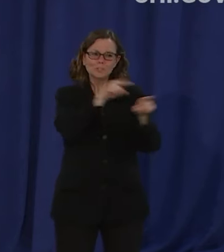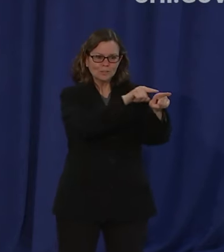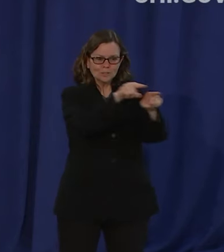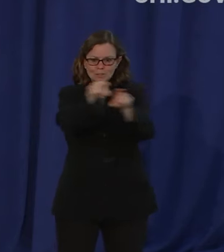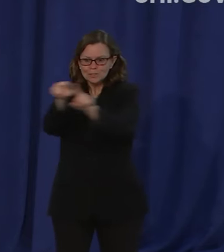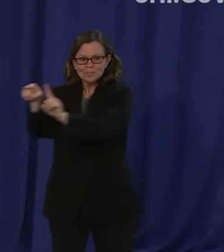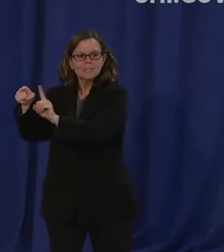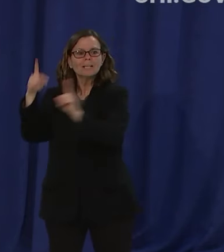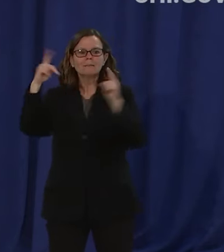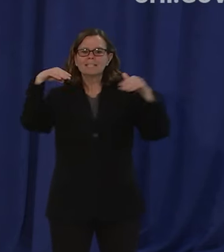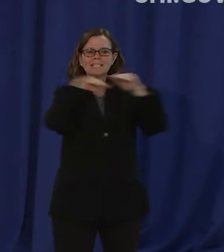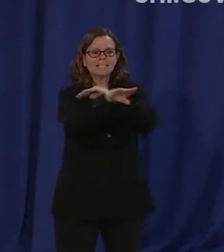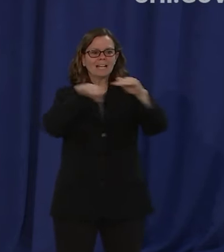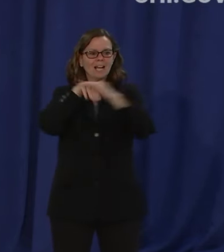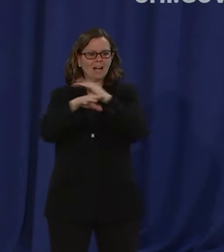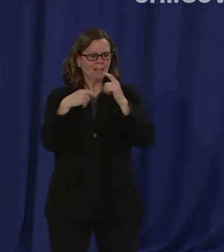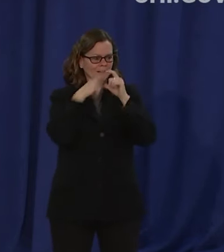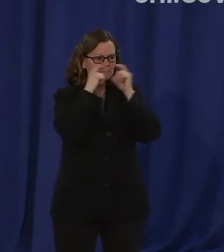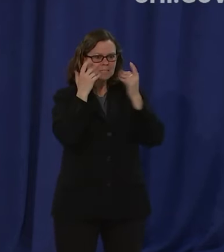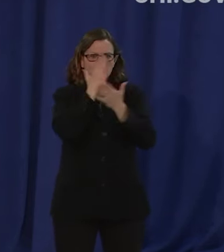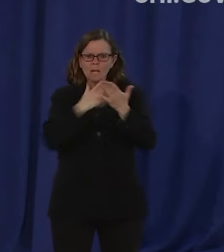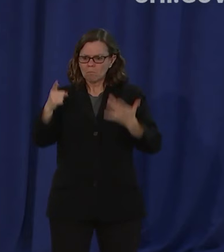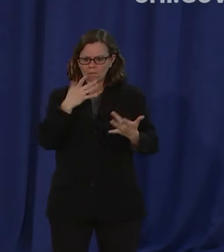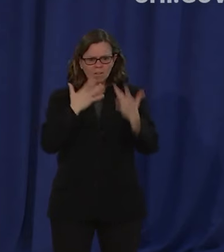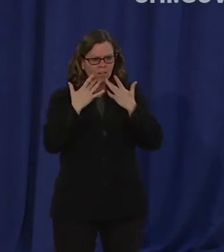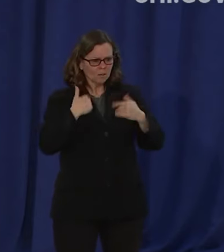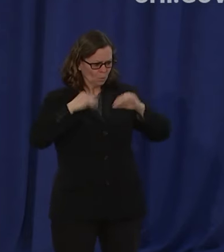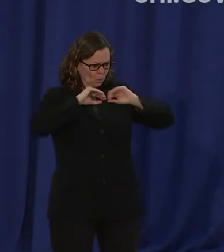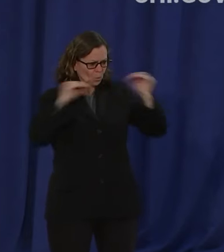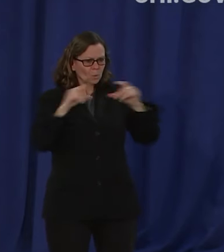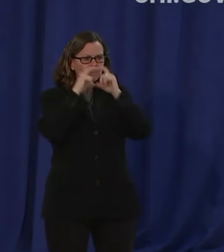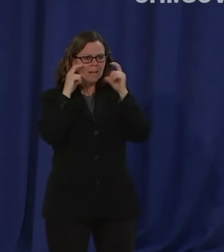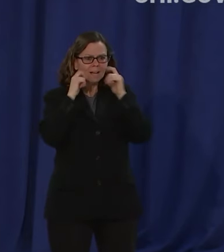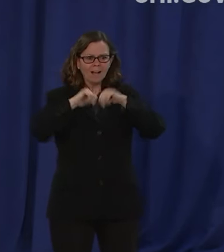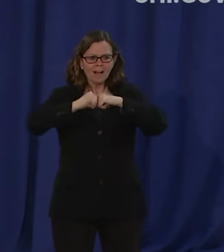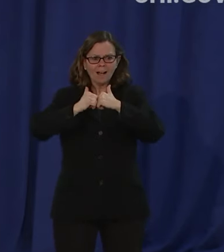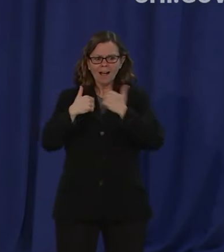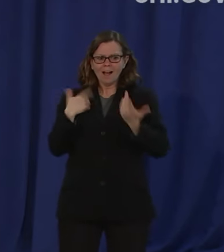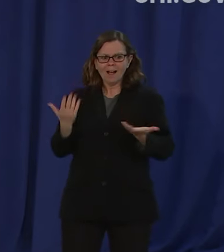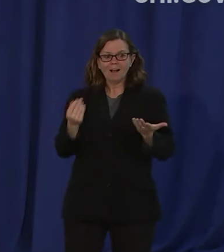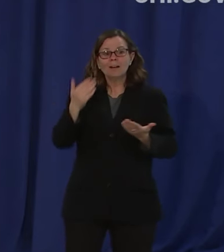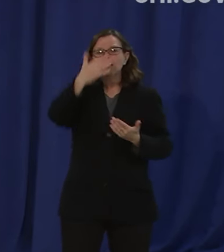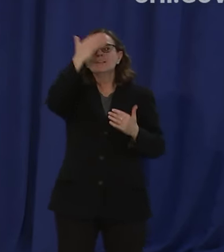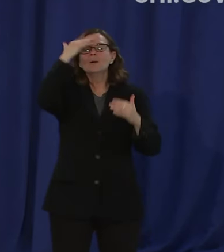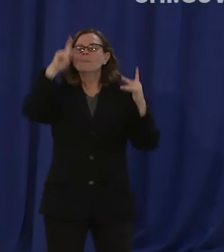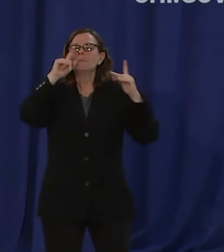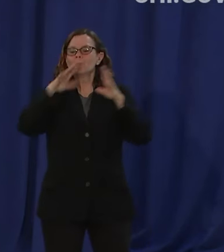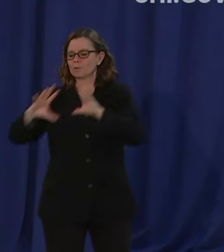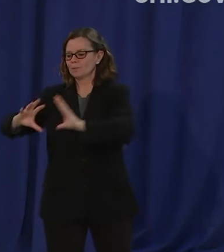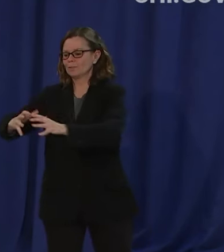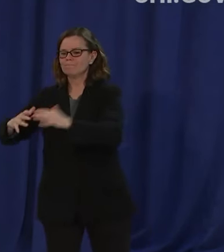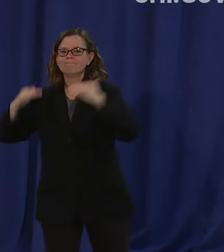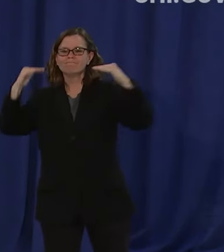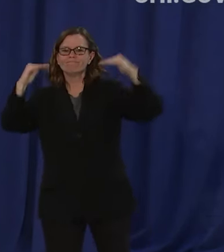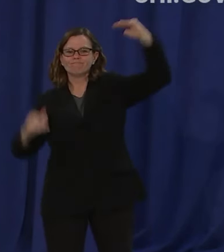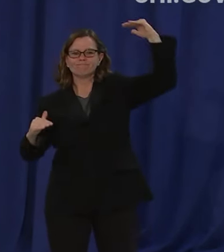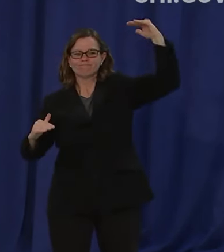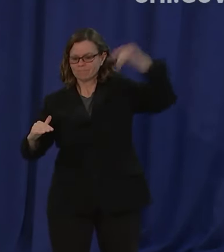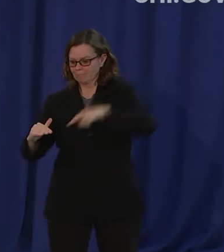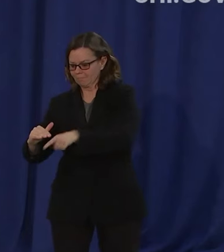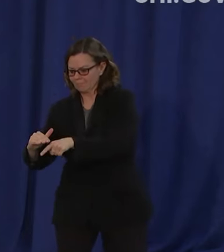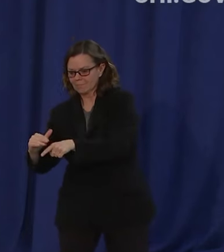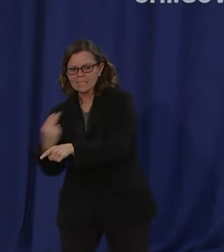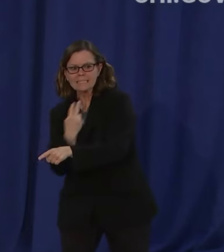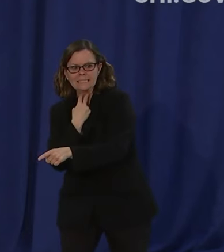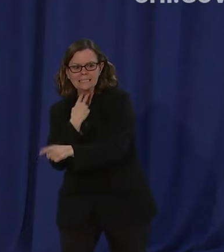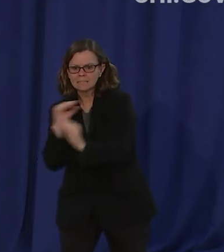face covering and we know from the disparities in our city that that is not so what is possible in lincoln park